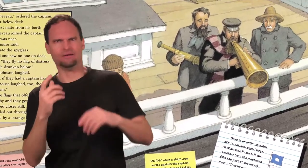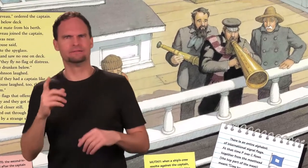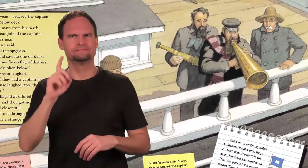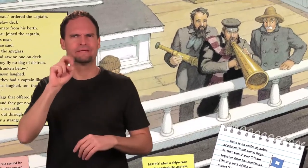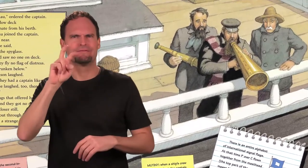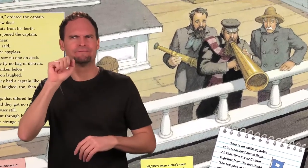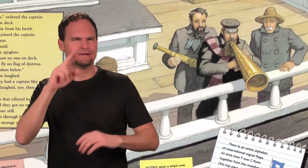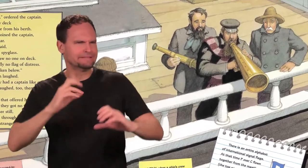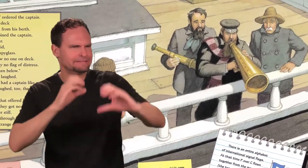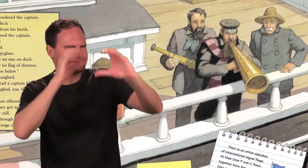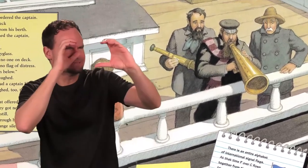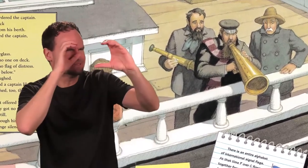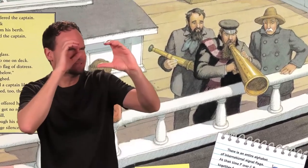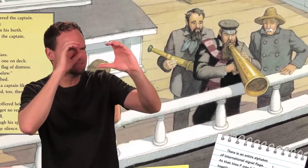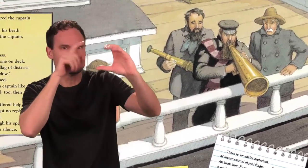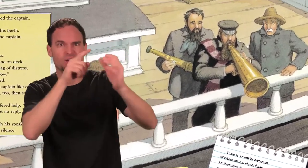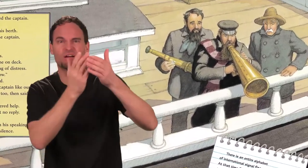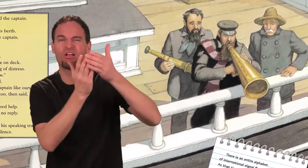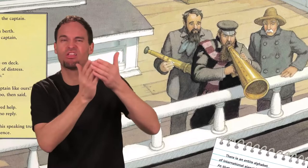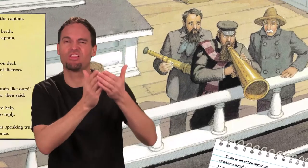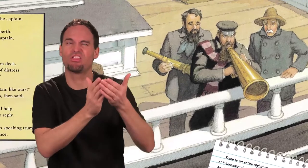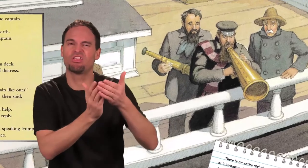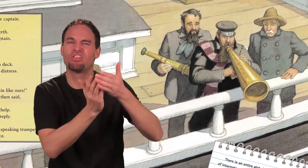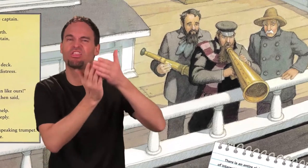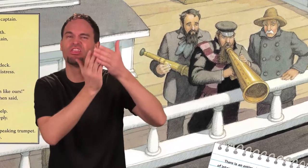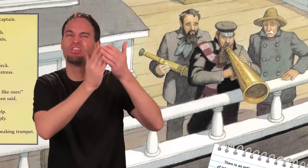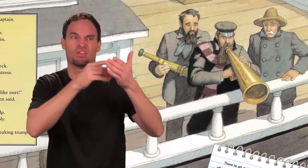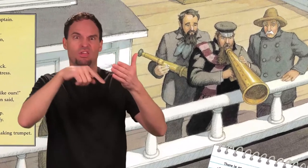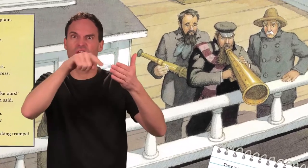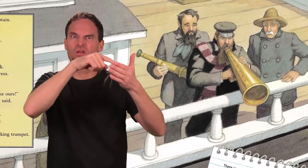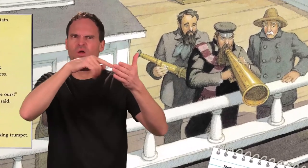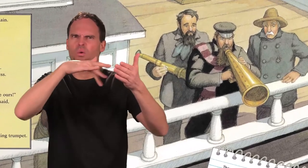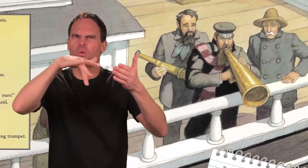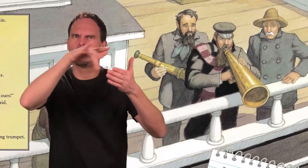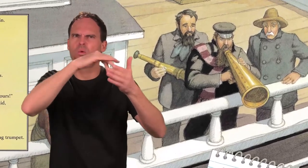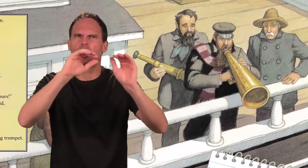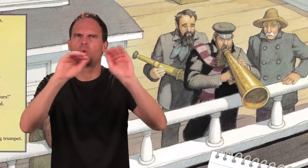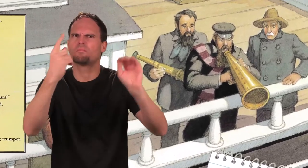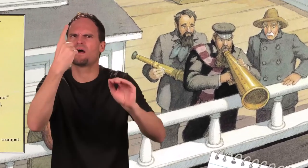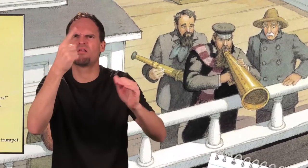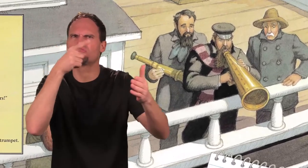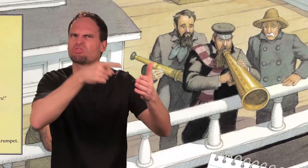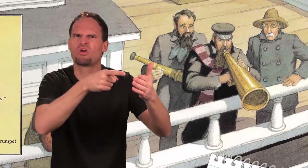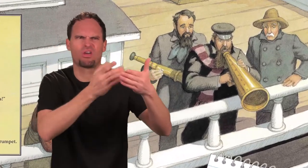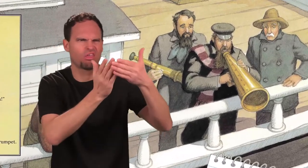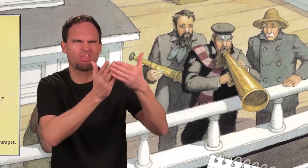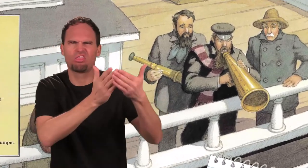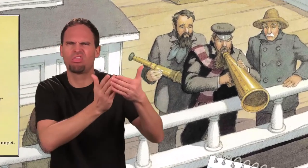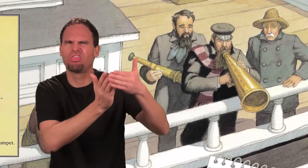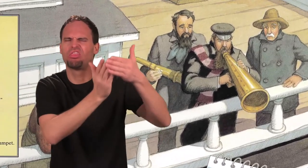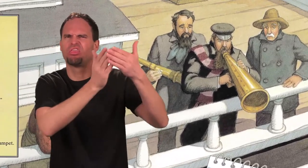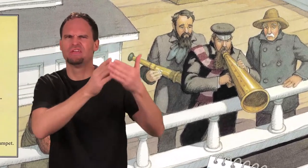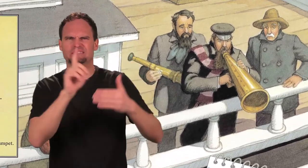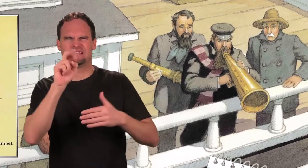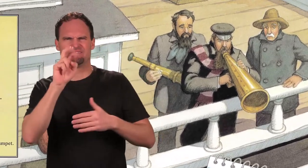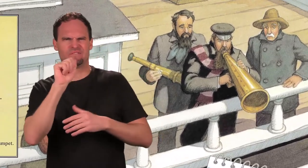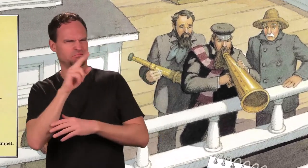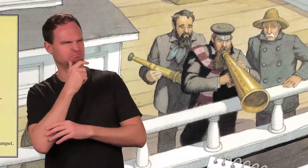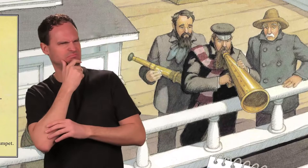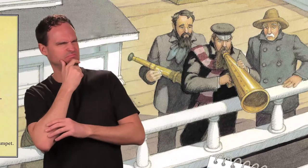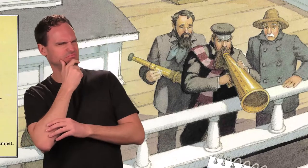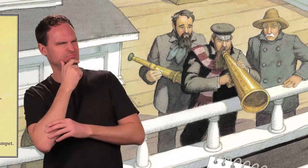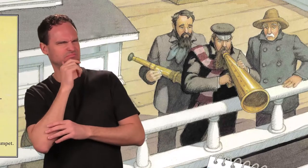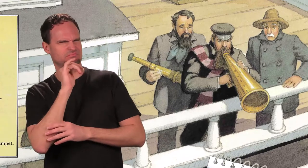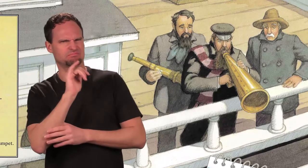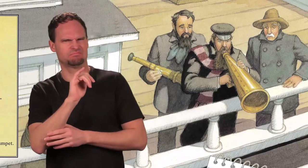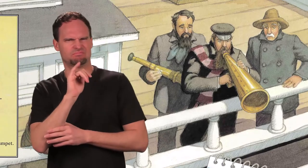By the time De Vaux joined the captain, the other ship was near. Look! Morehouse said, handing the mate the spyglass.